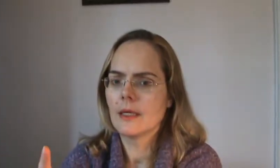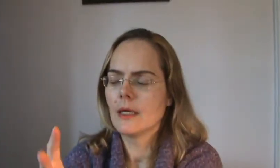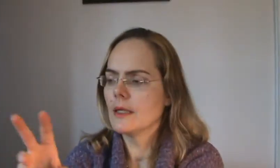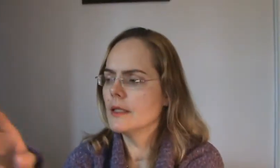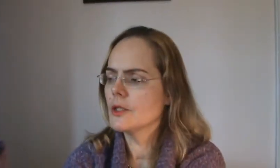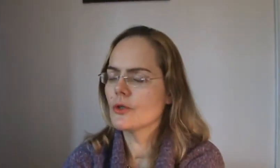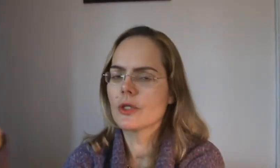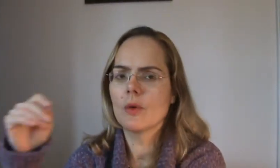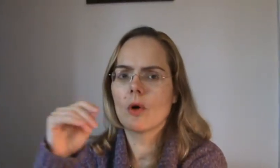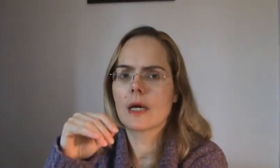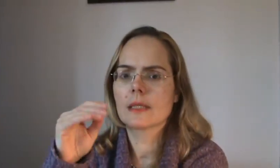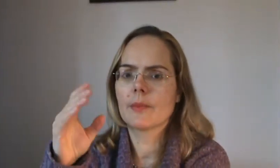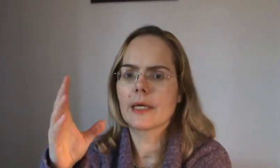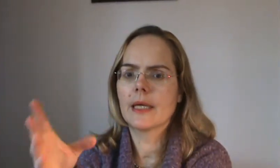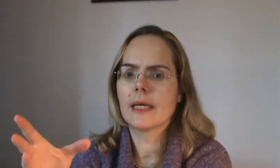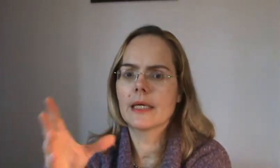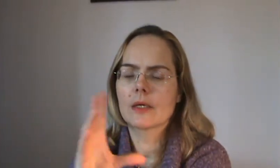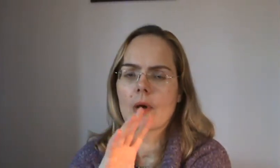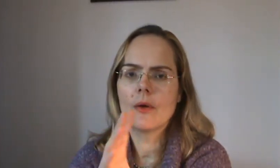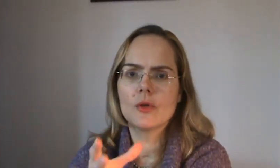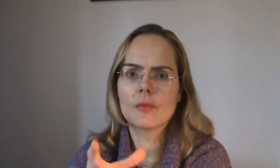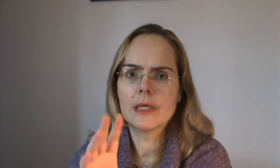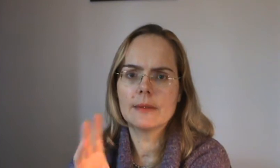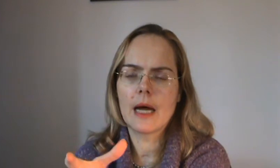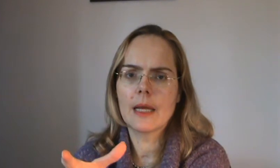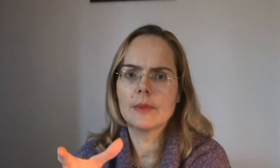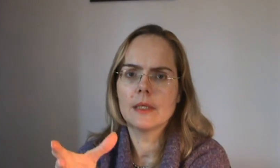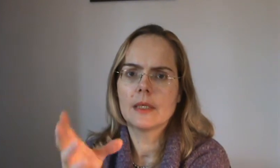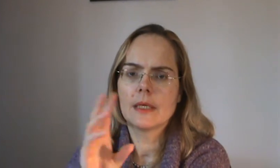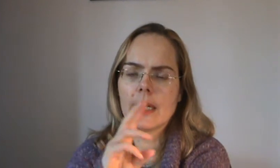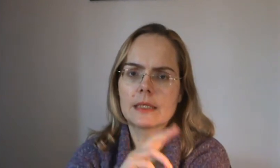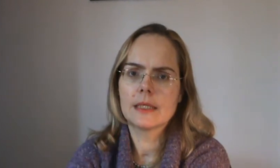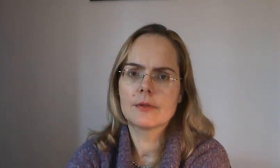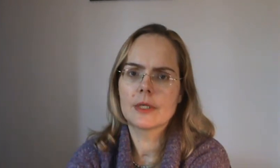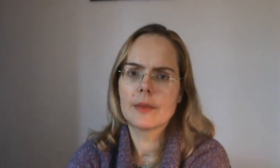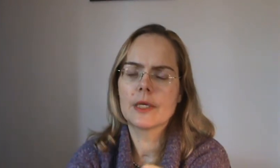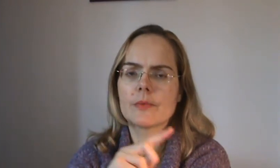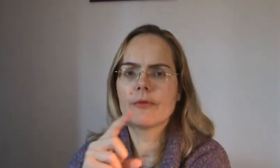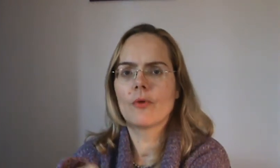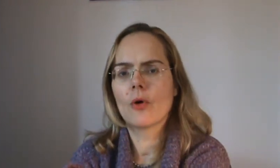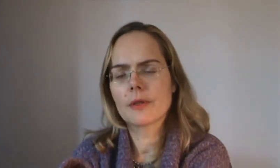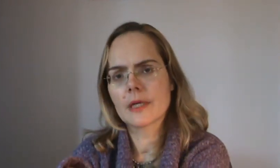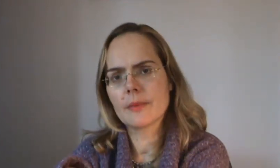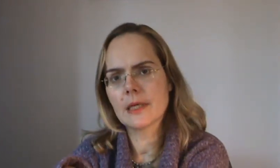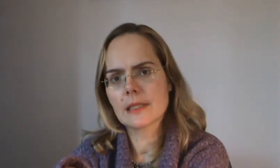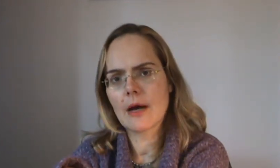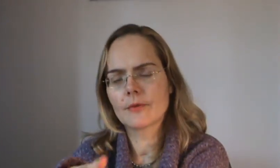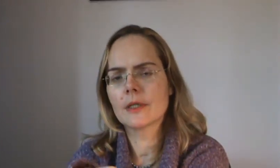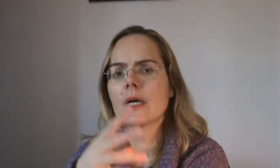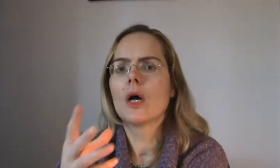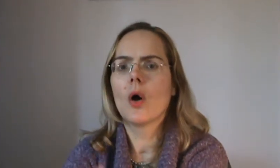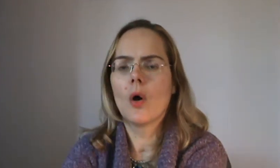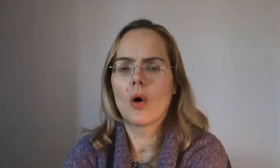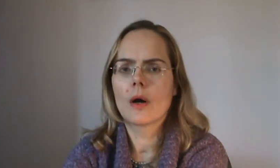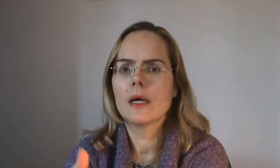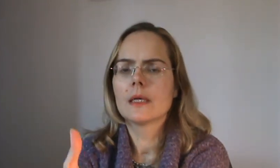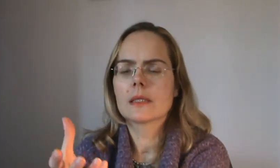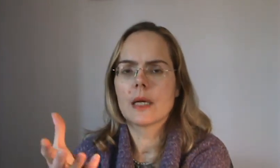This usually works by taking it around your mealtime, as in 30 minutes before, 30 minutes after. Or some